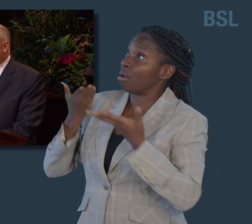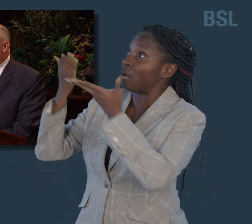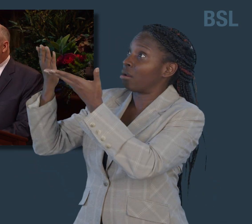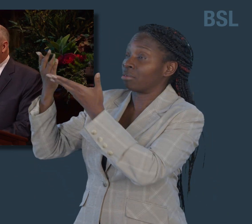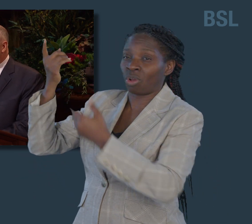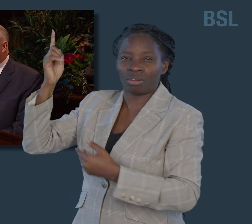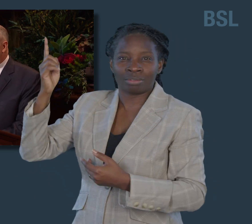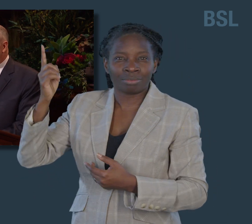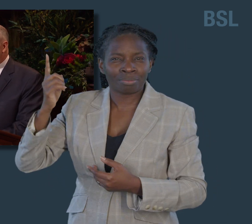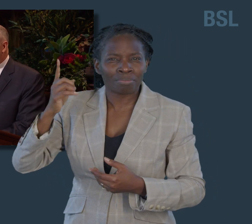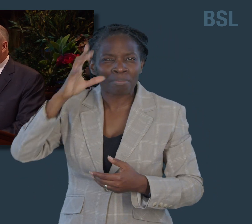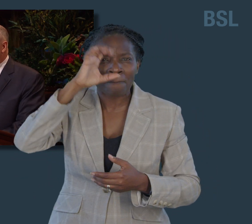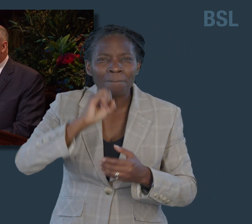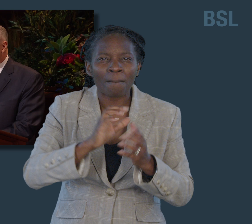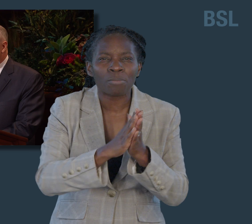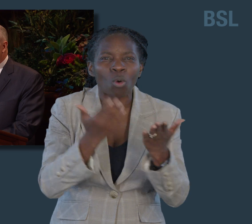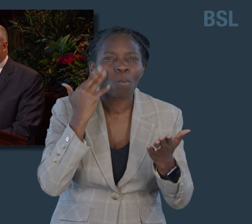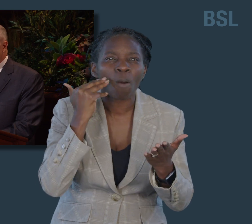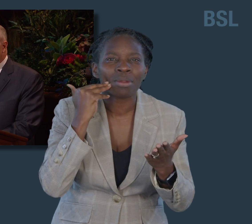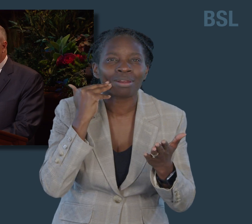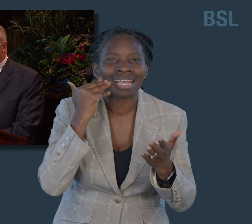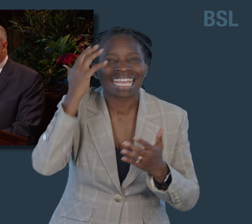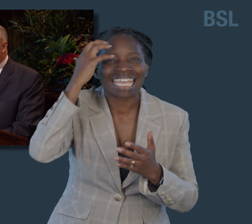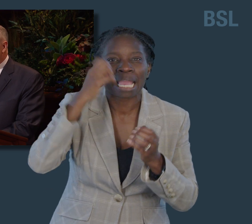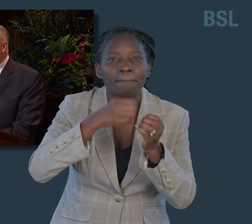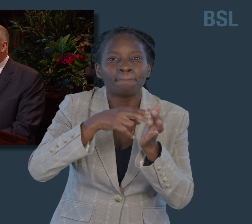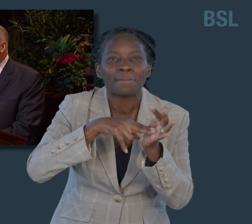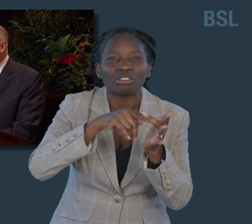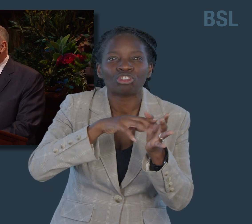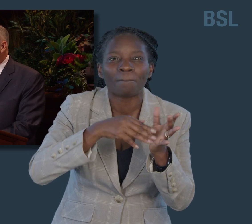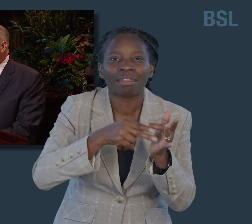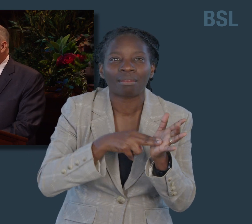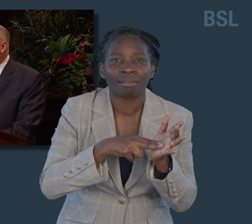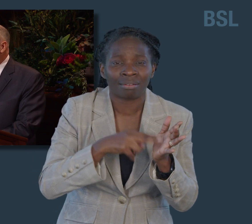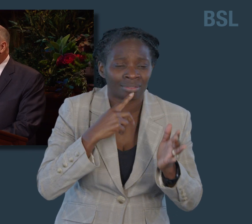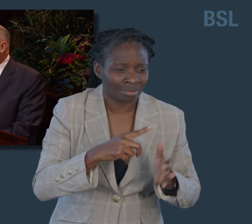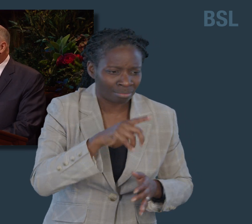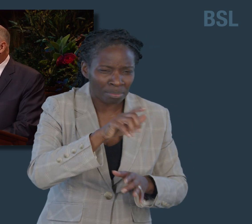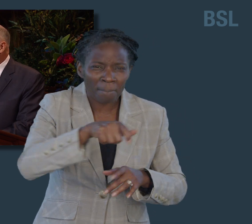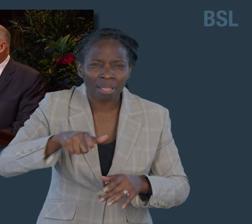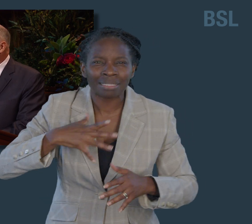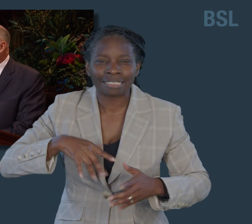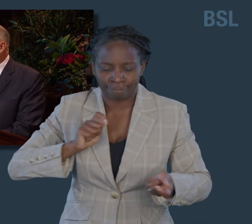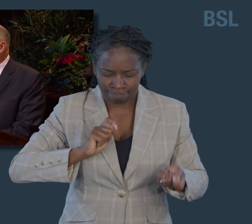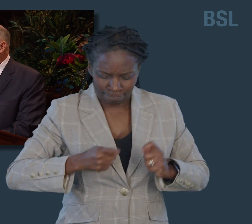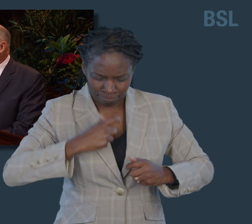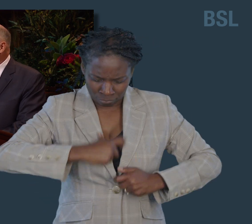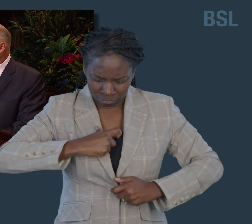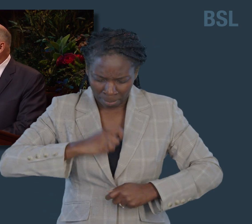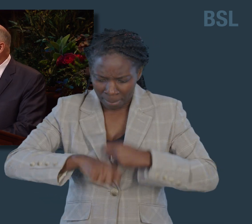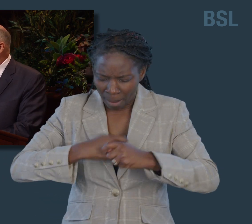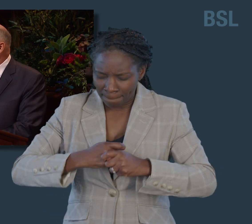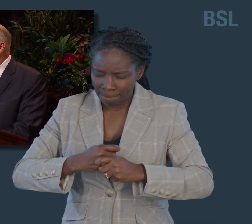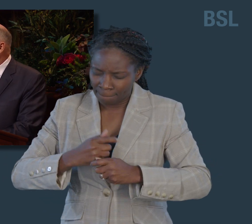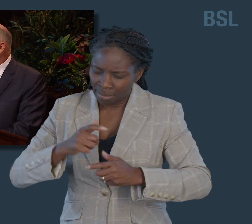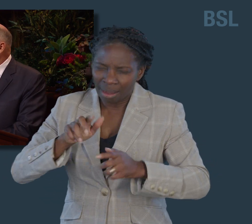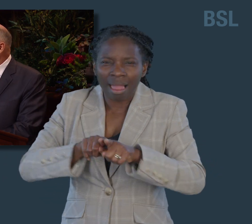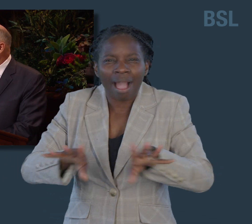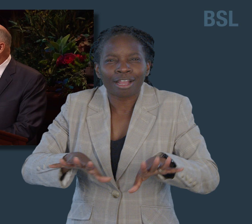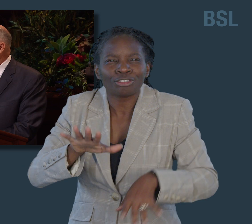was so eager that his people become as a child, submissive, meek, humble, patient, full of